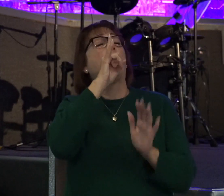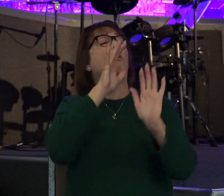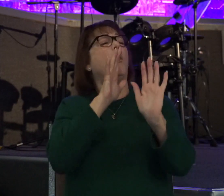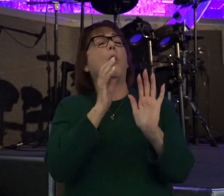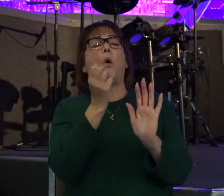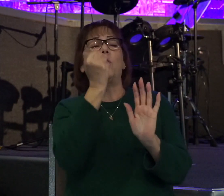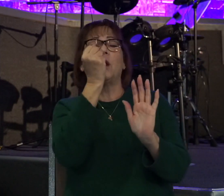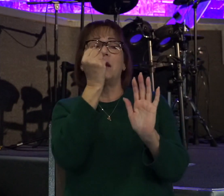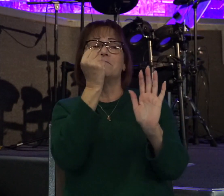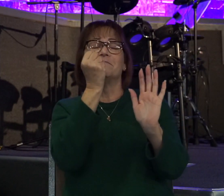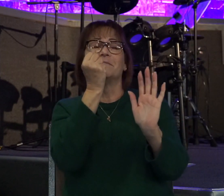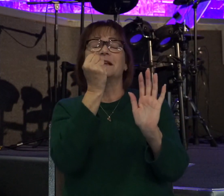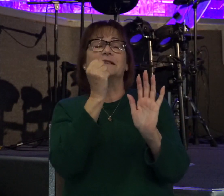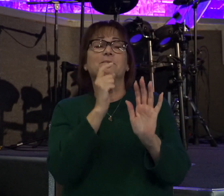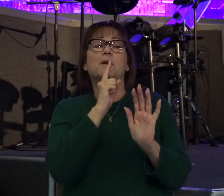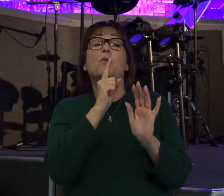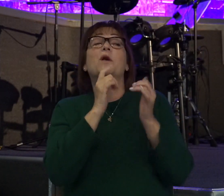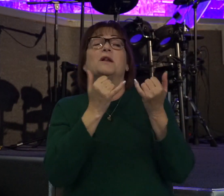it's about to get real undignified then.